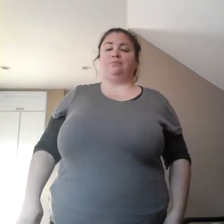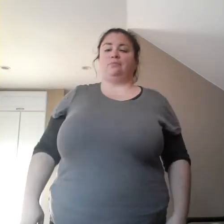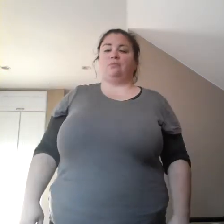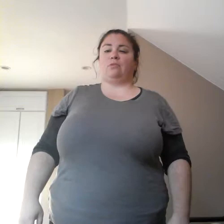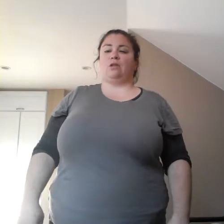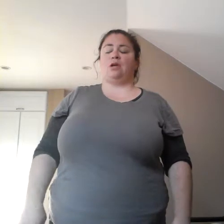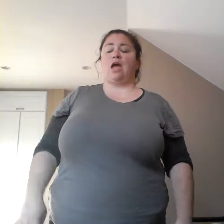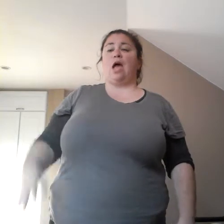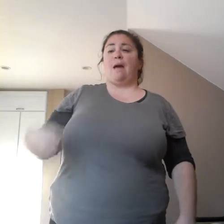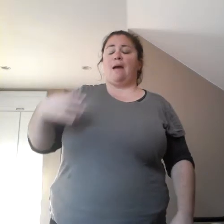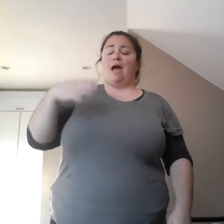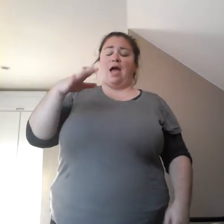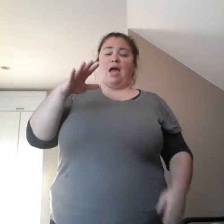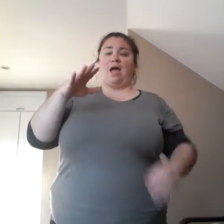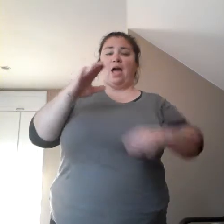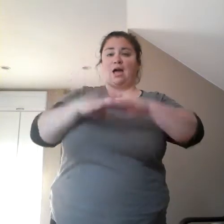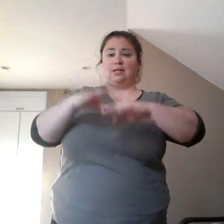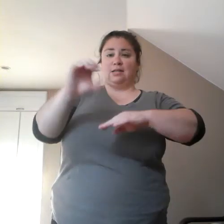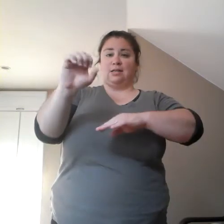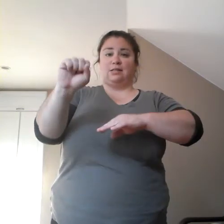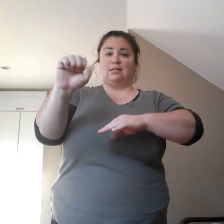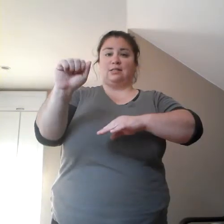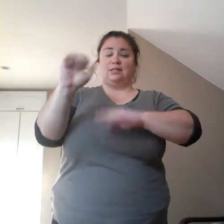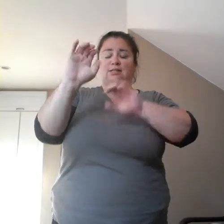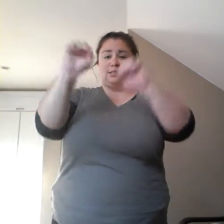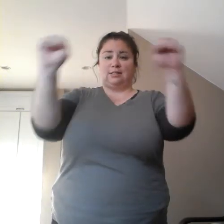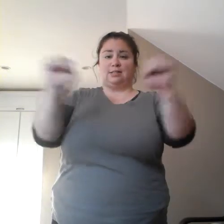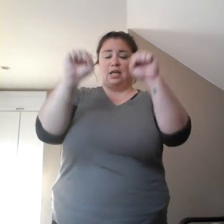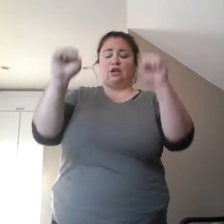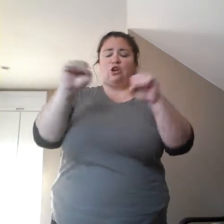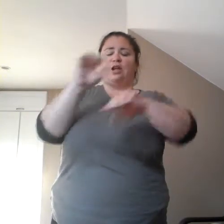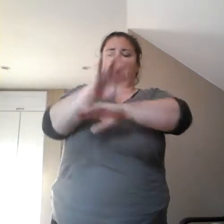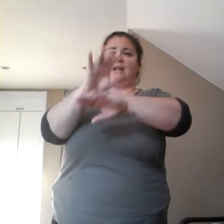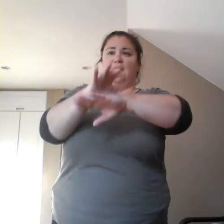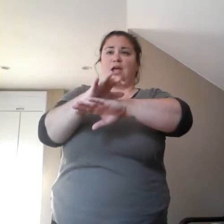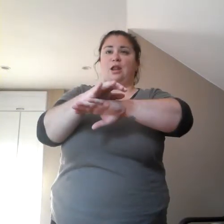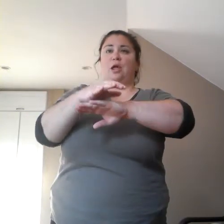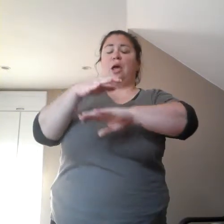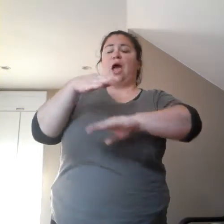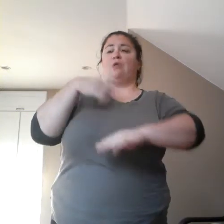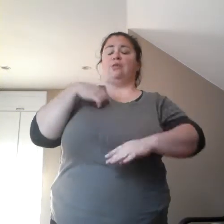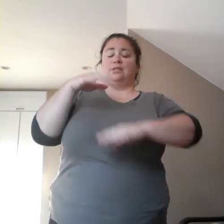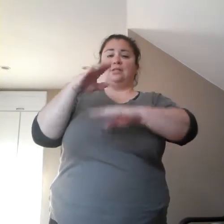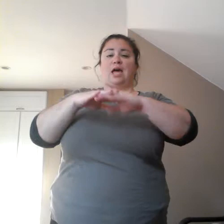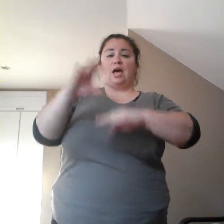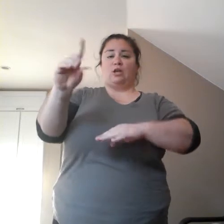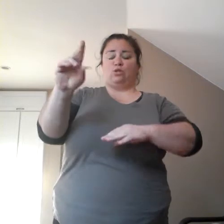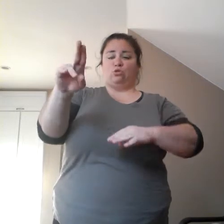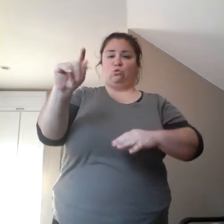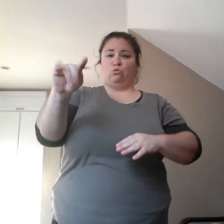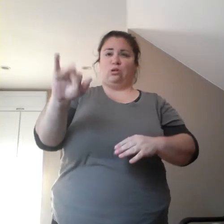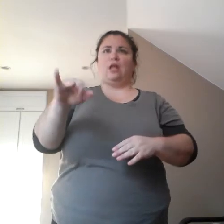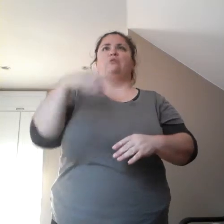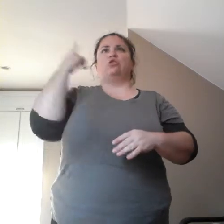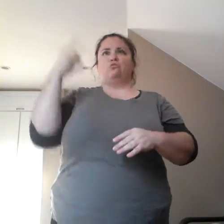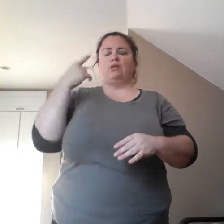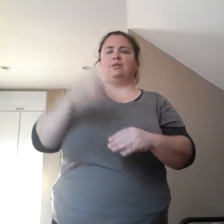night, which you can imagine is the craziest night. And the way it works is you're on duty, you're on call until